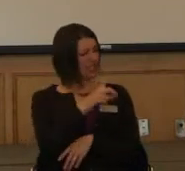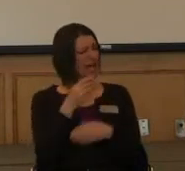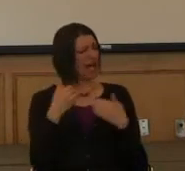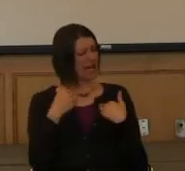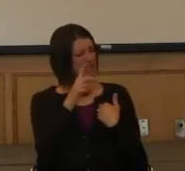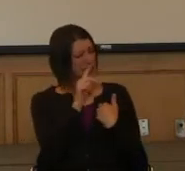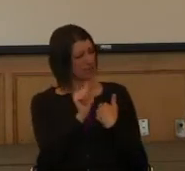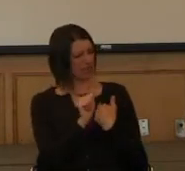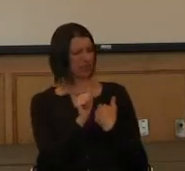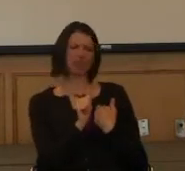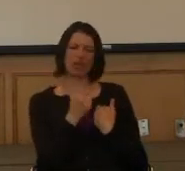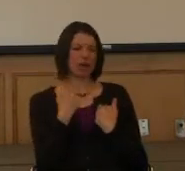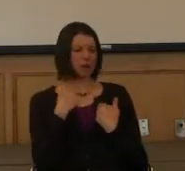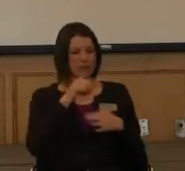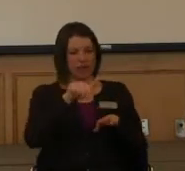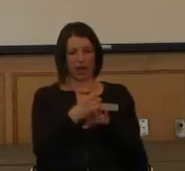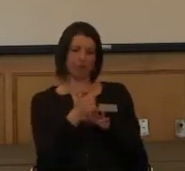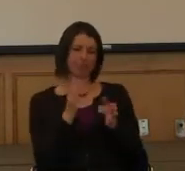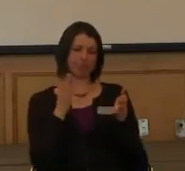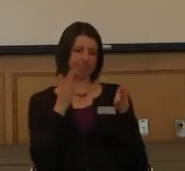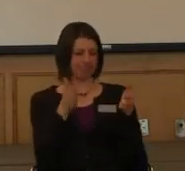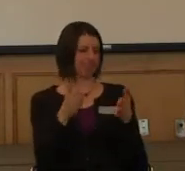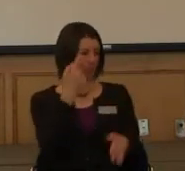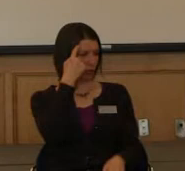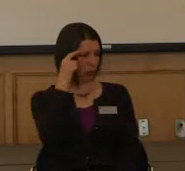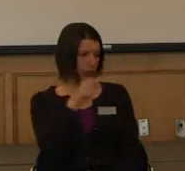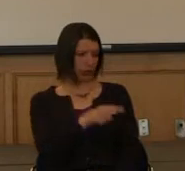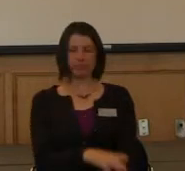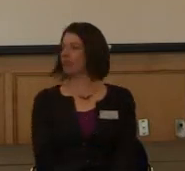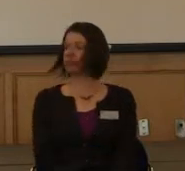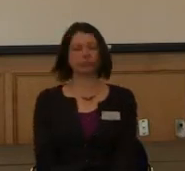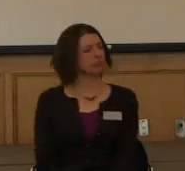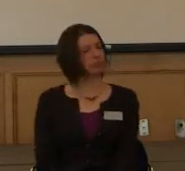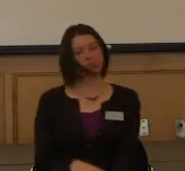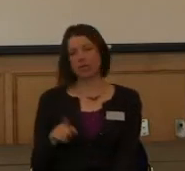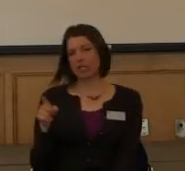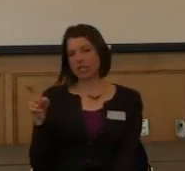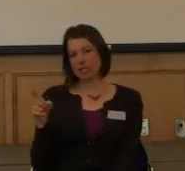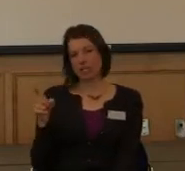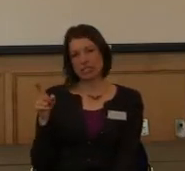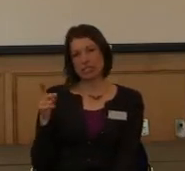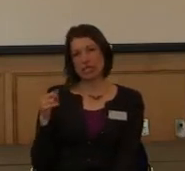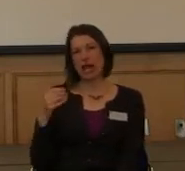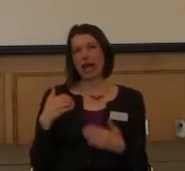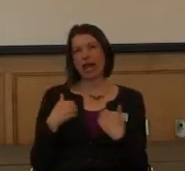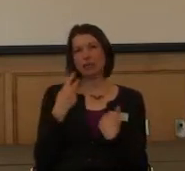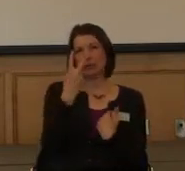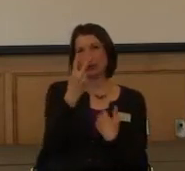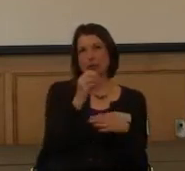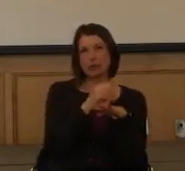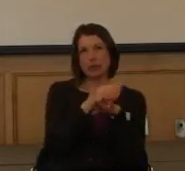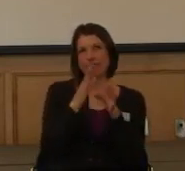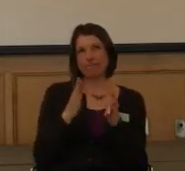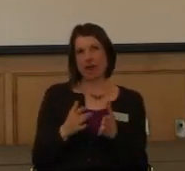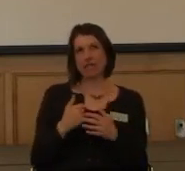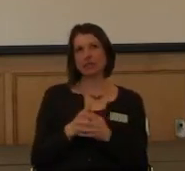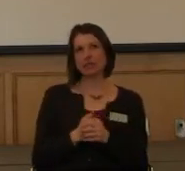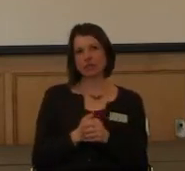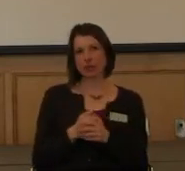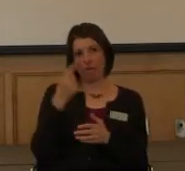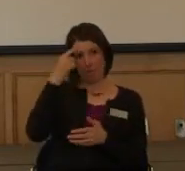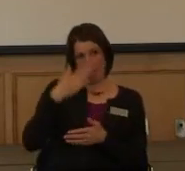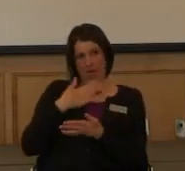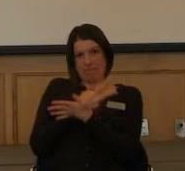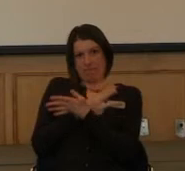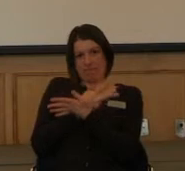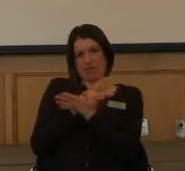might be a little bit different. But Karen is the type. She, I actually had two advisors when I had my masters.